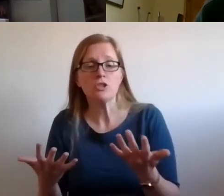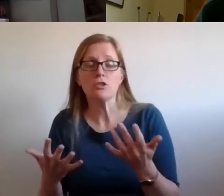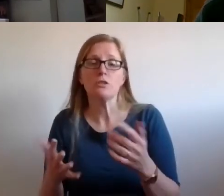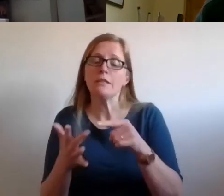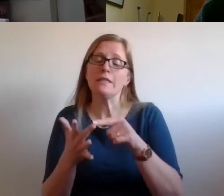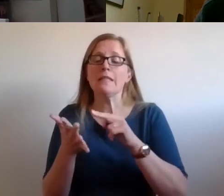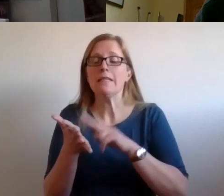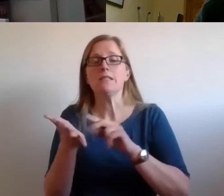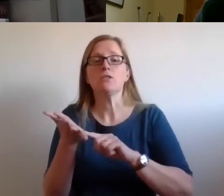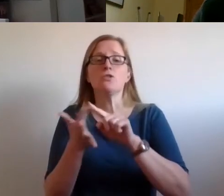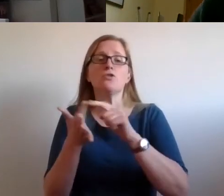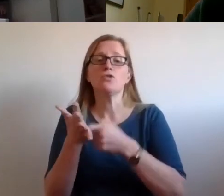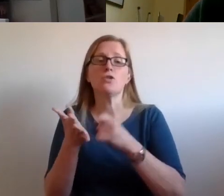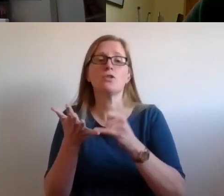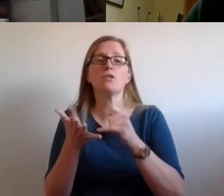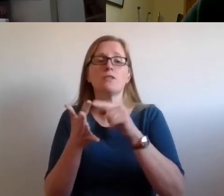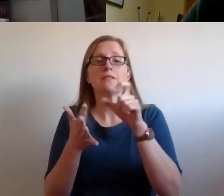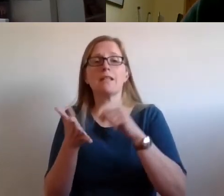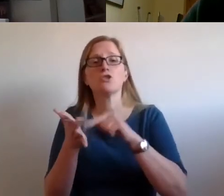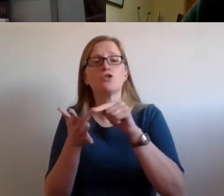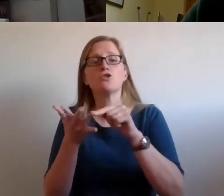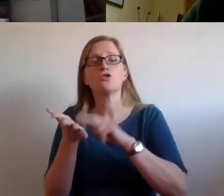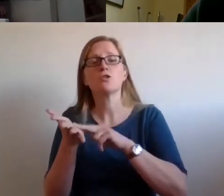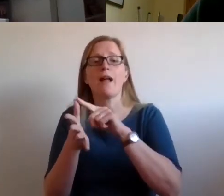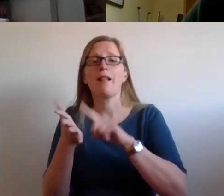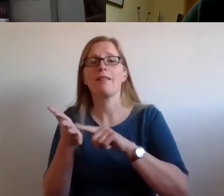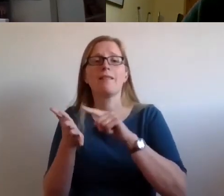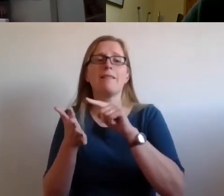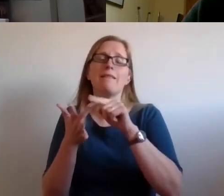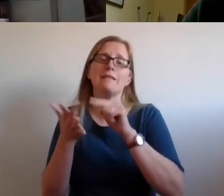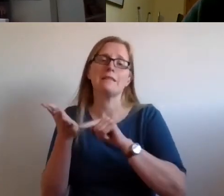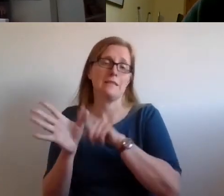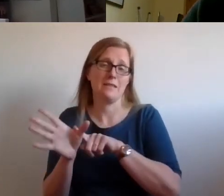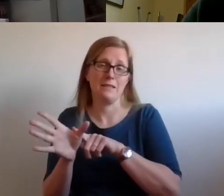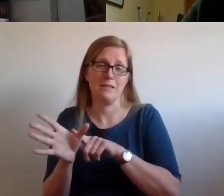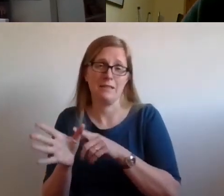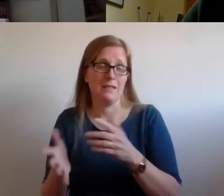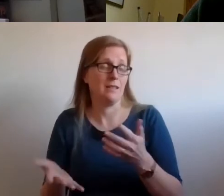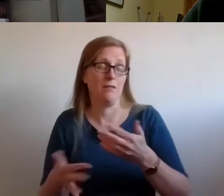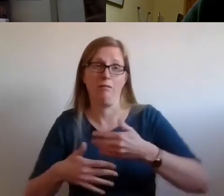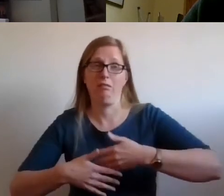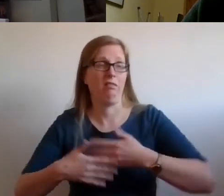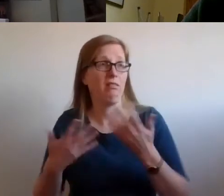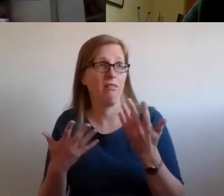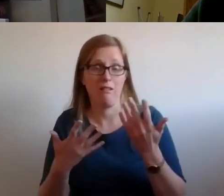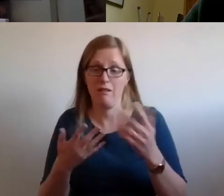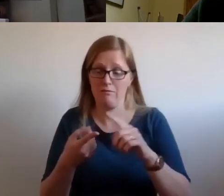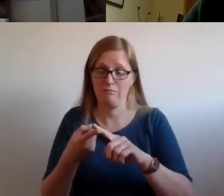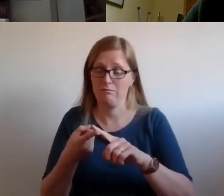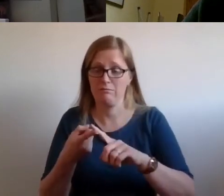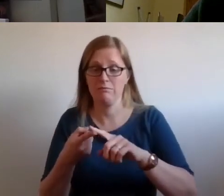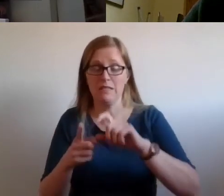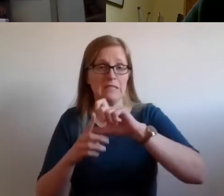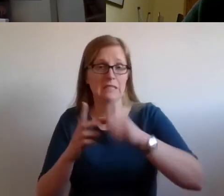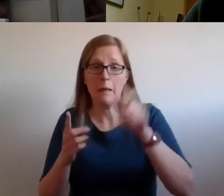that we had, whether it was with disabled people or women or children or black and ethnic minority people,